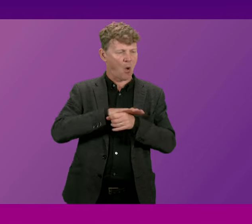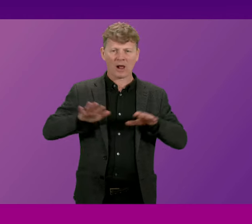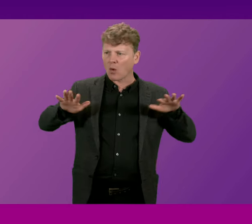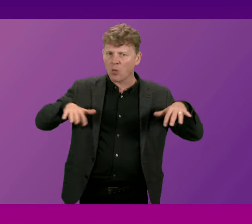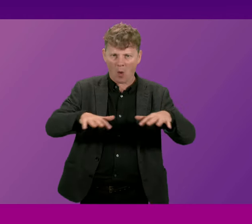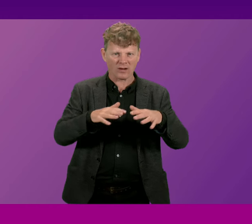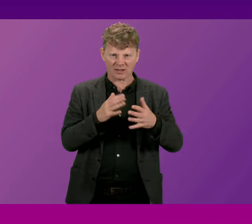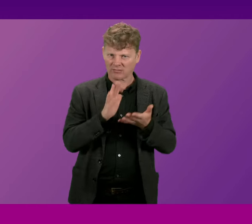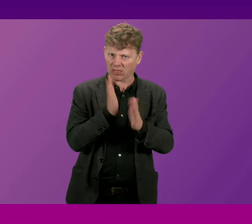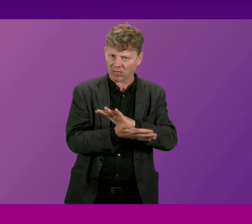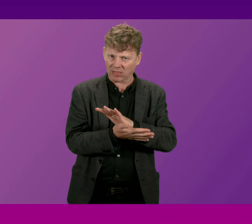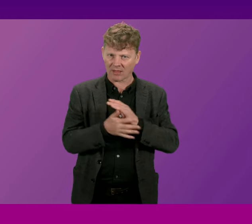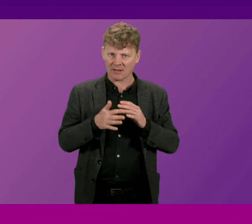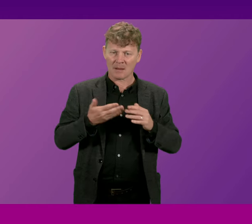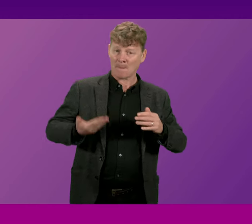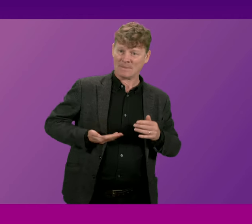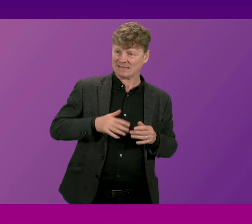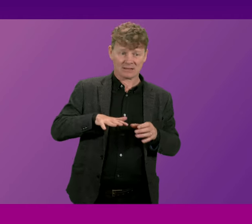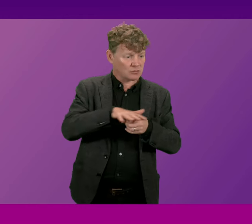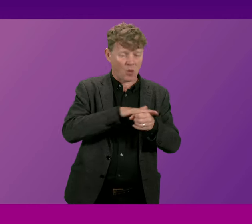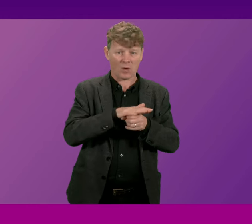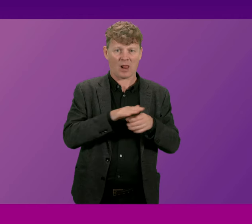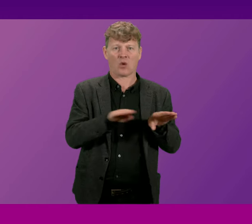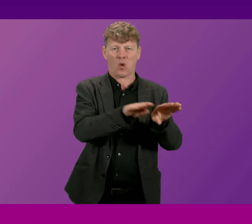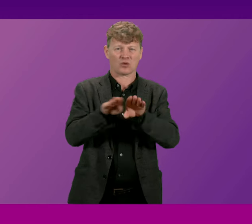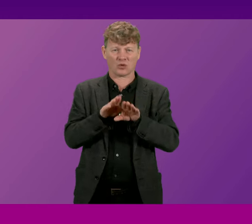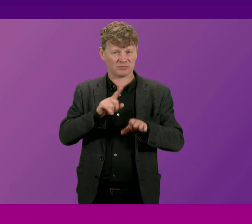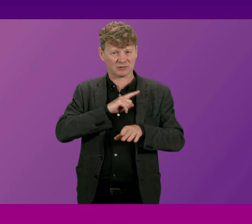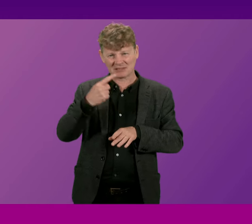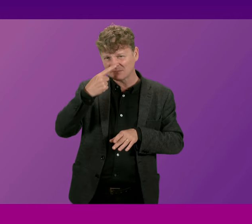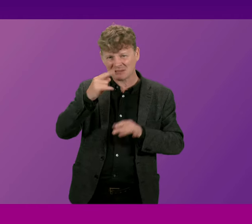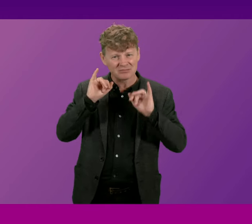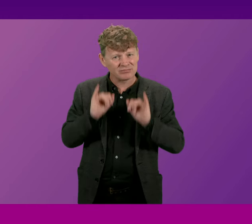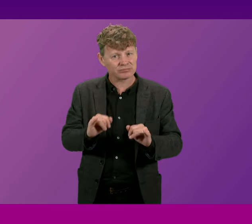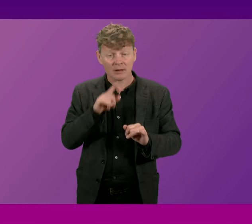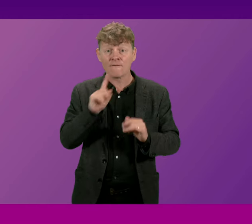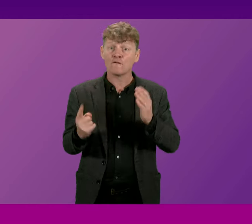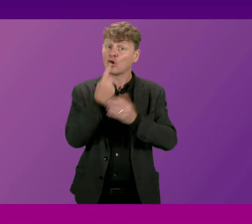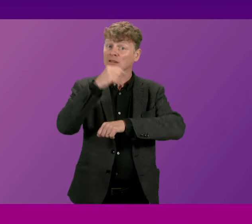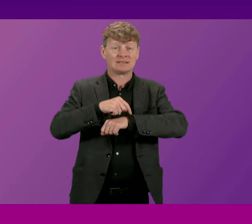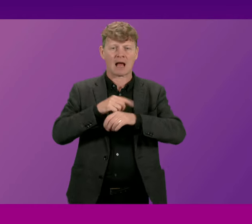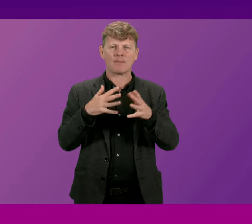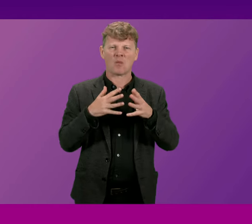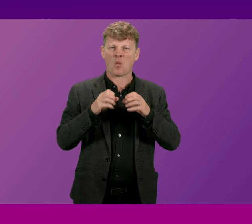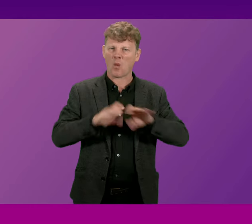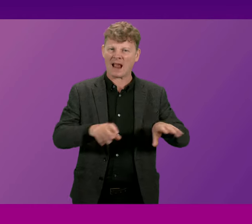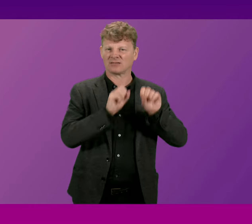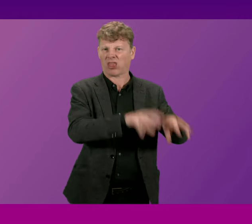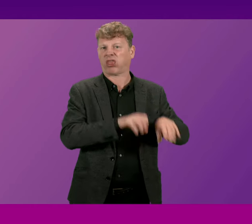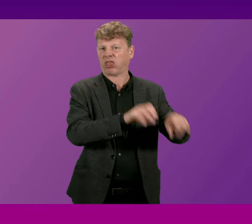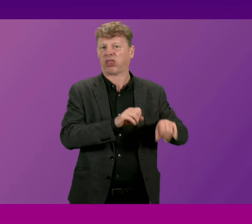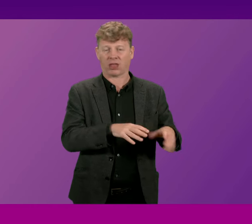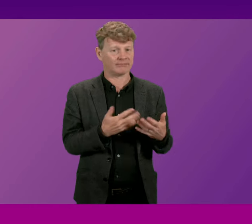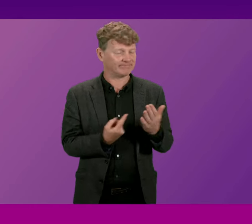local businesses forcing them to close their doors due to the stench this is not the first time the issue of waste dumping has been raised in the area